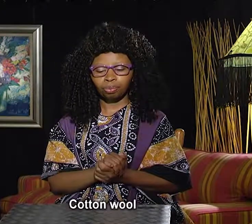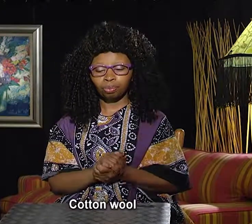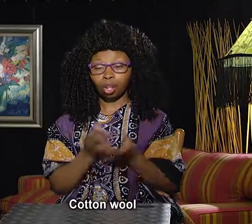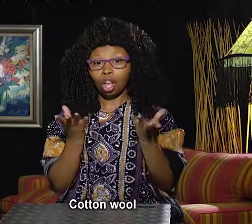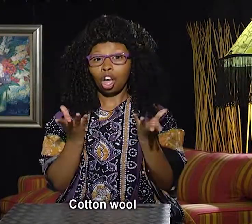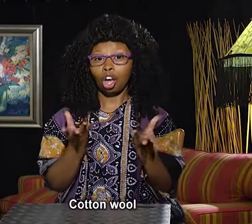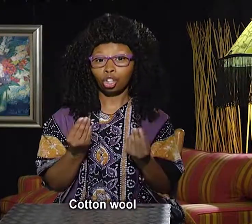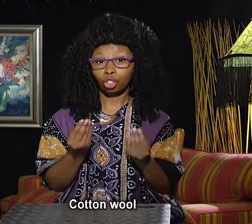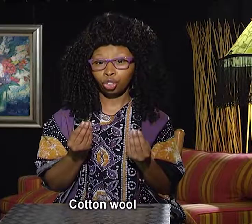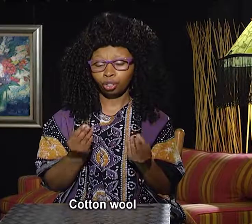Cotton wool.